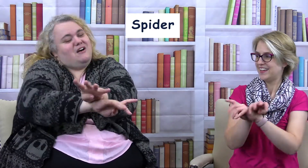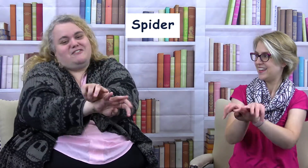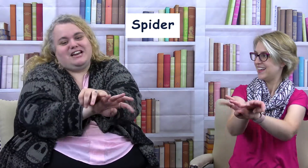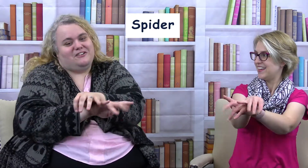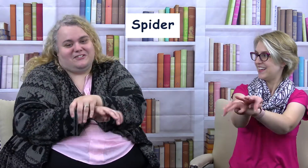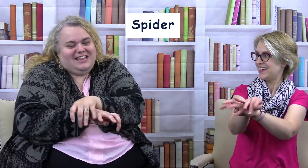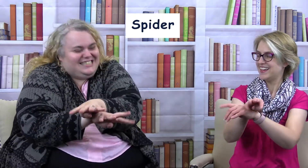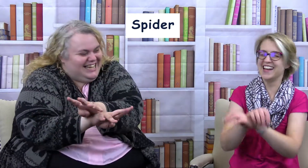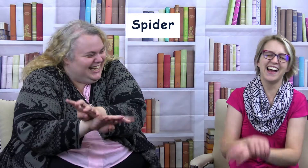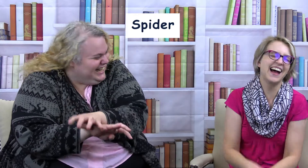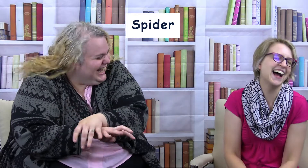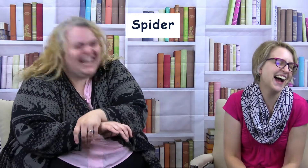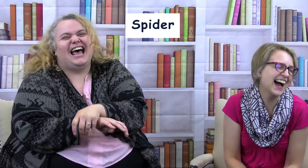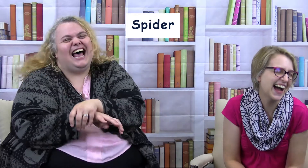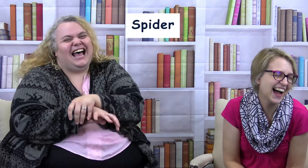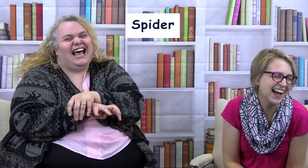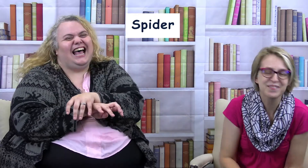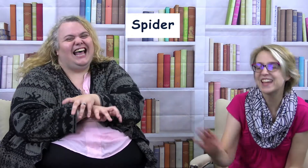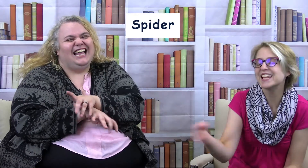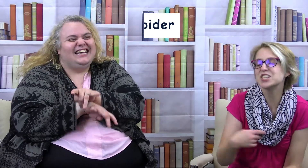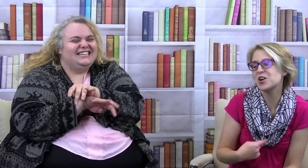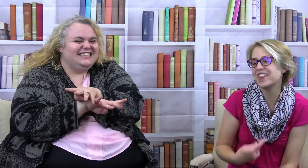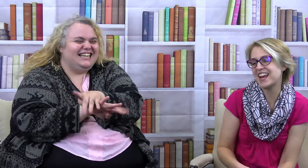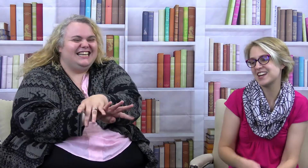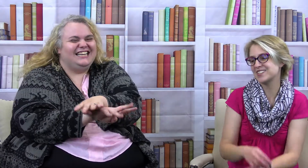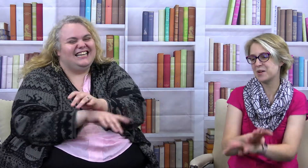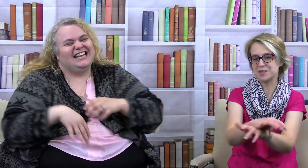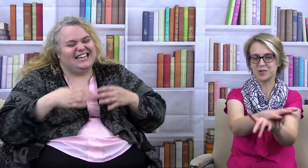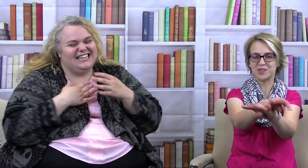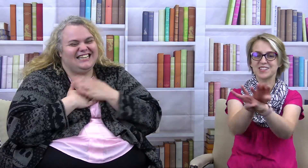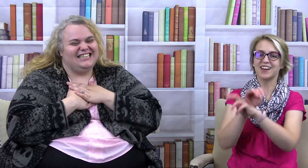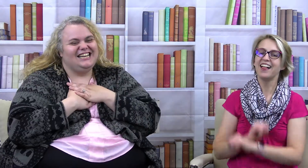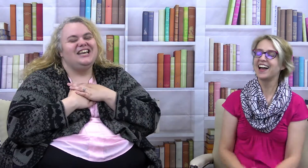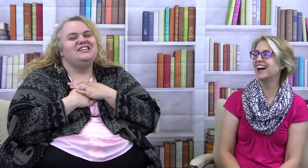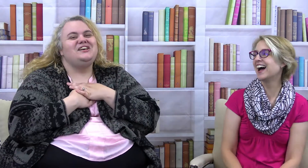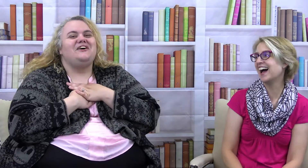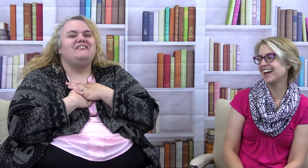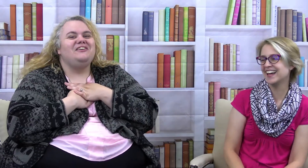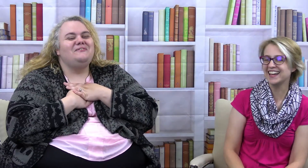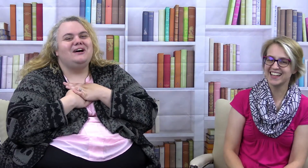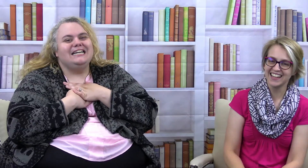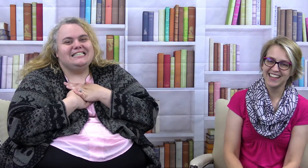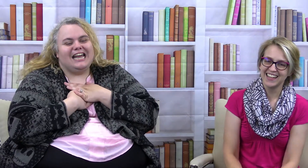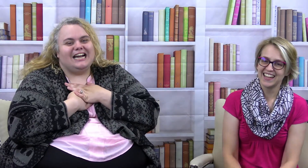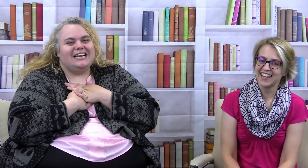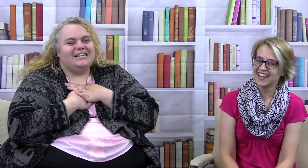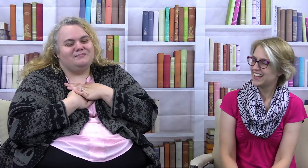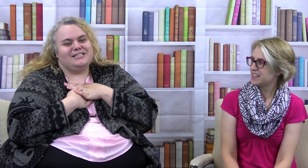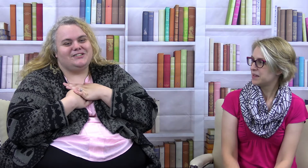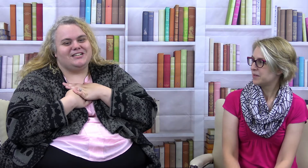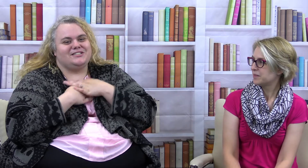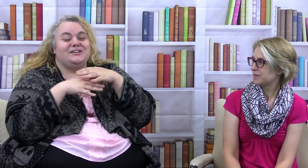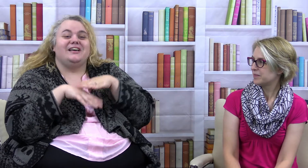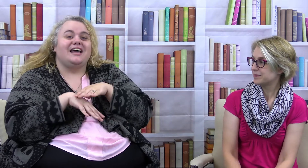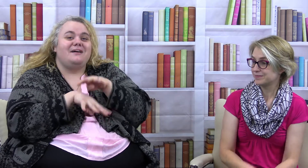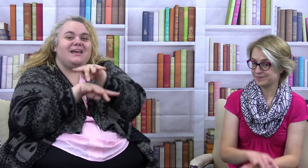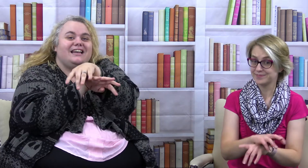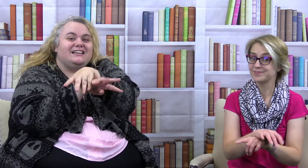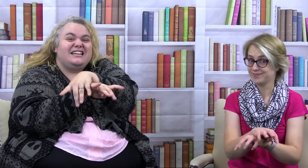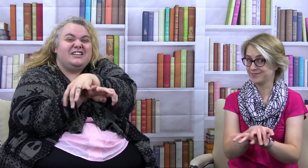already over this. Let's go to the next one Miss Crystal. So if you want to scare Miss Crystal you can come in and